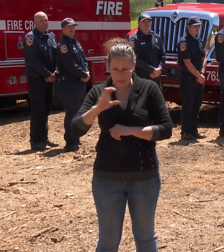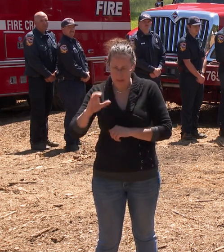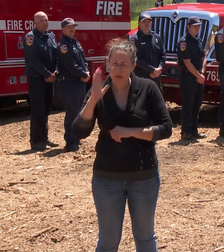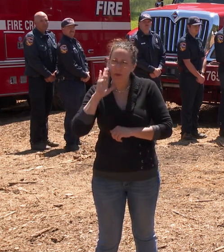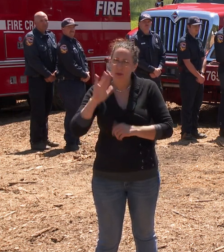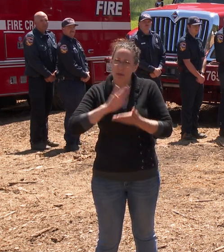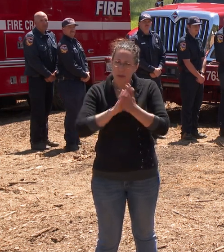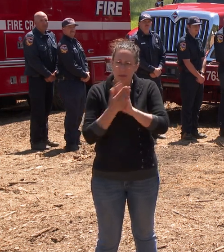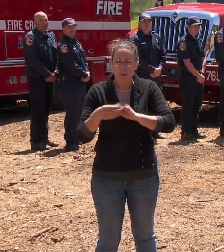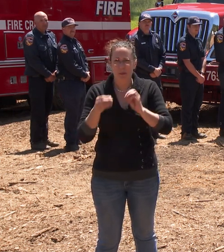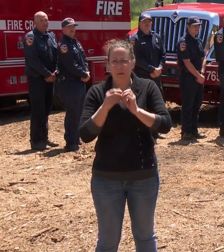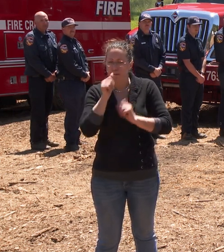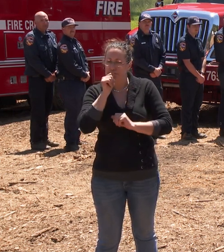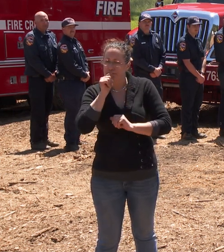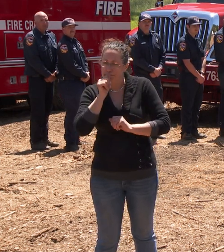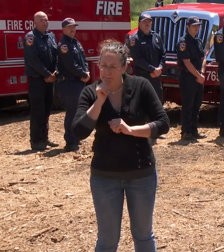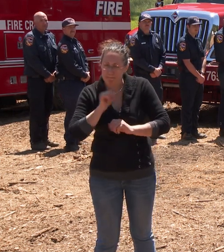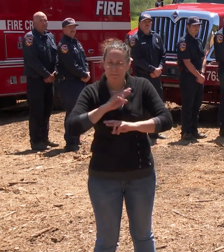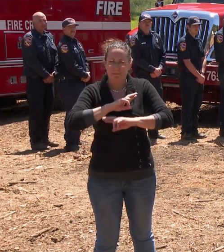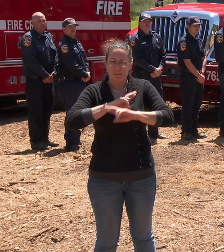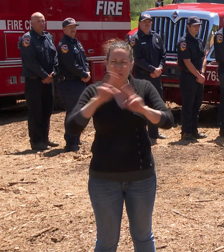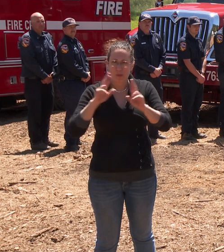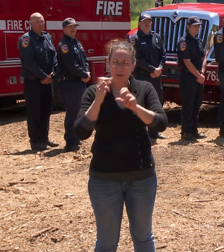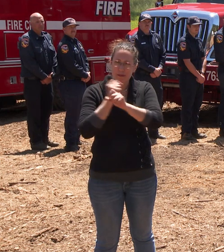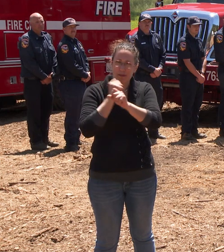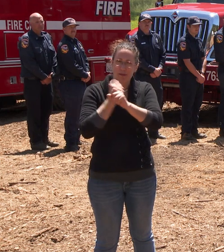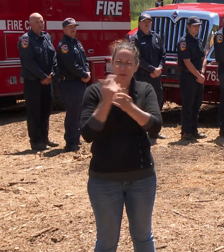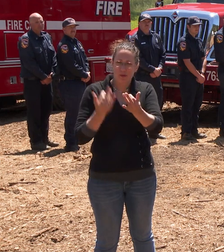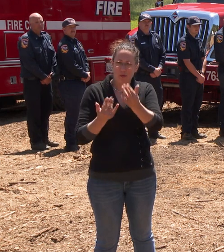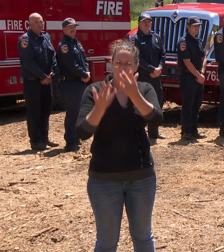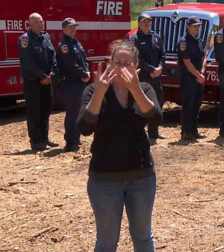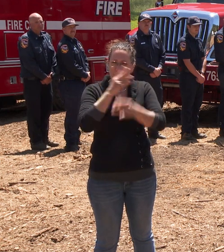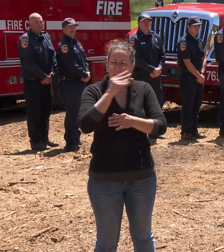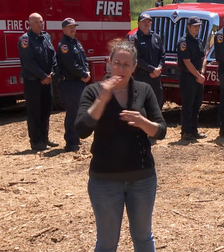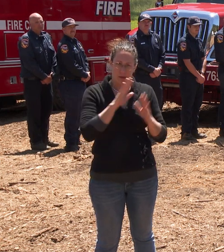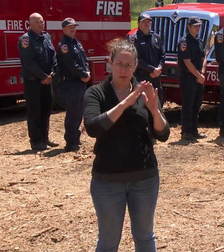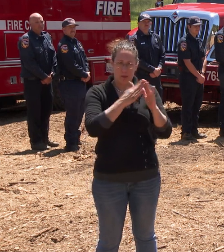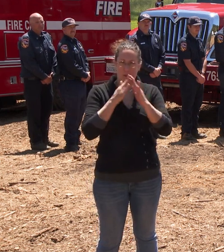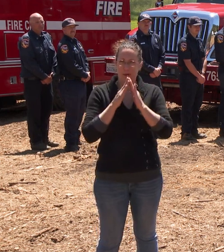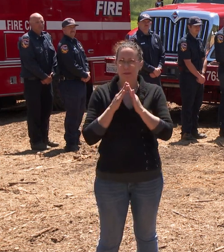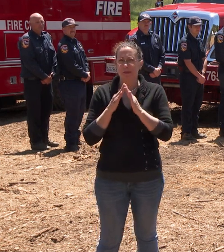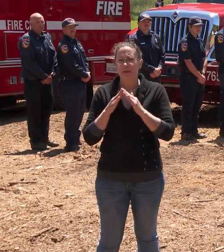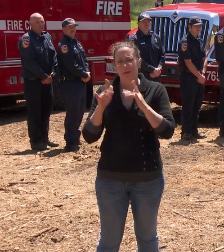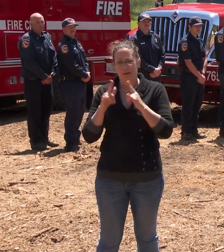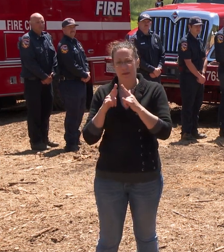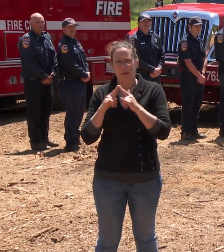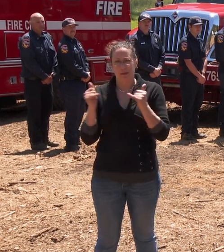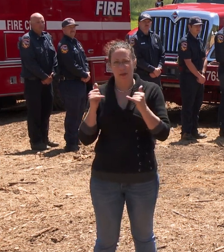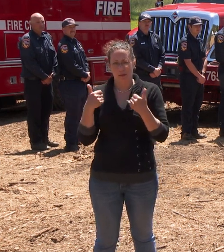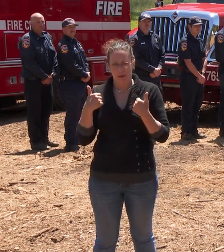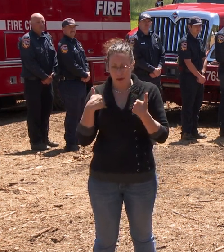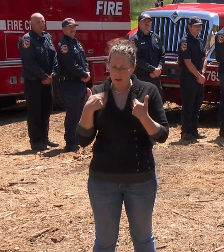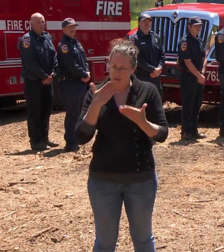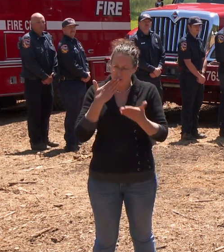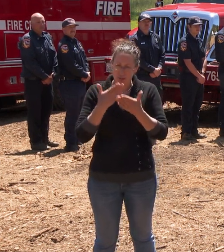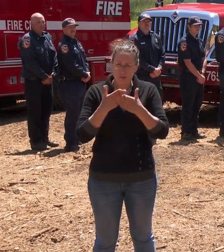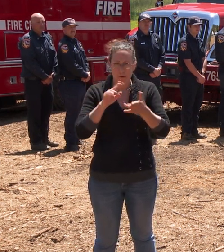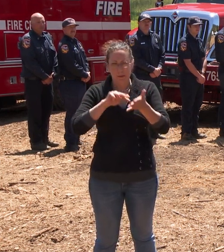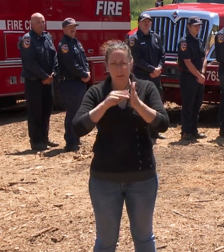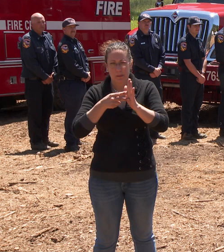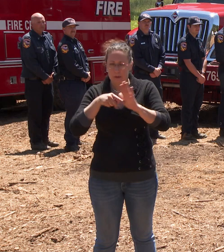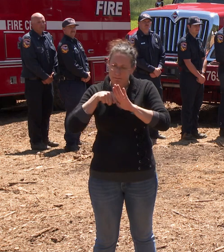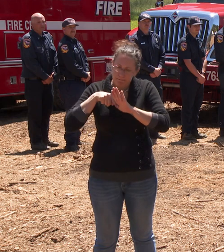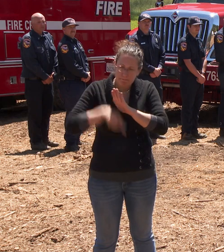our forests and our communities, while at the same time developing meaningful futures for young Californians.